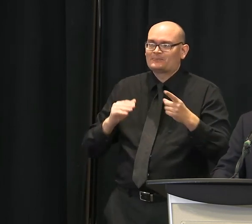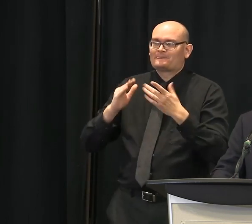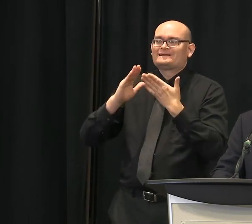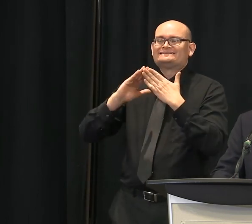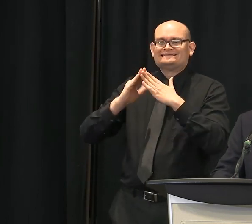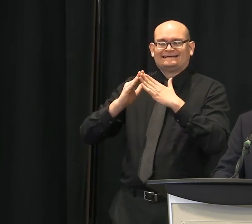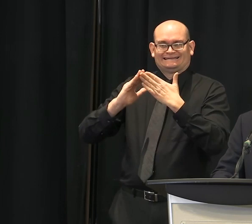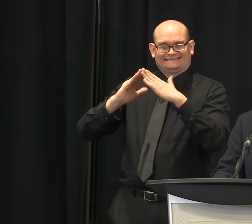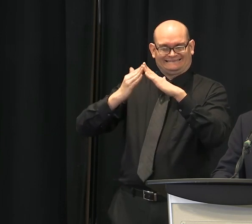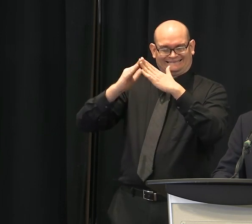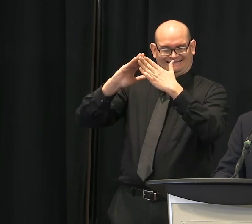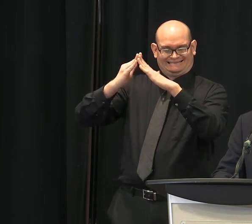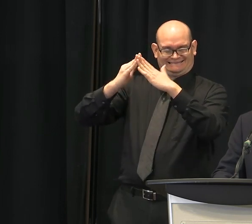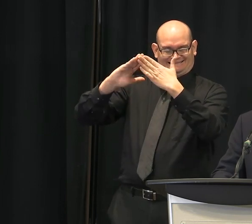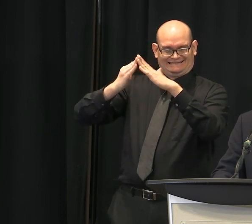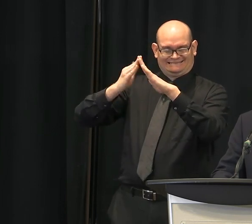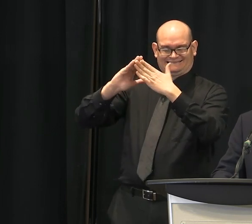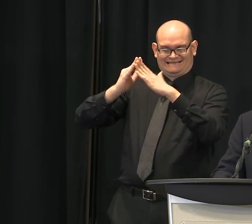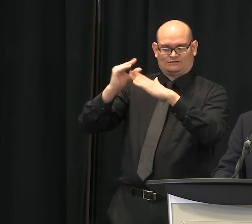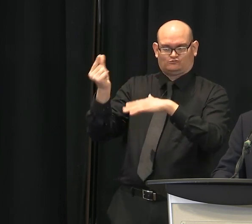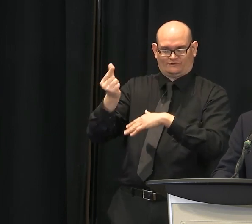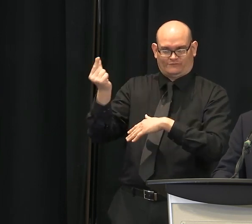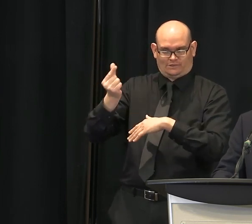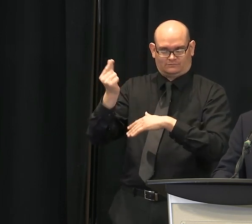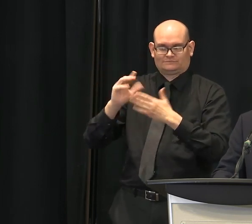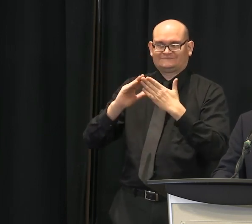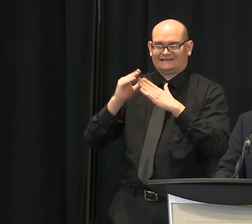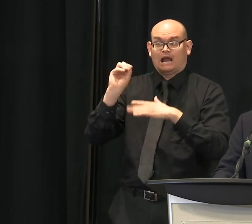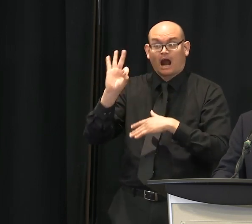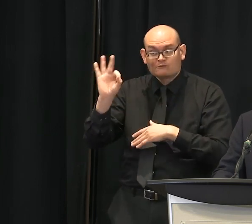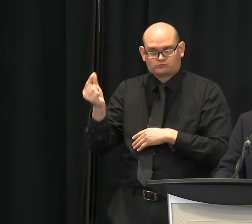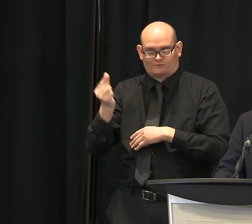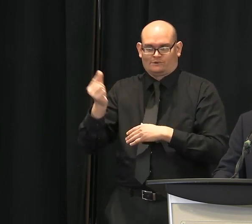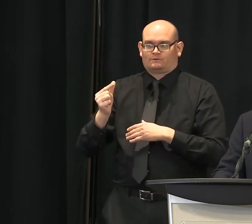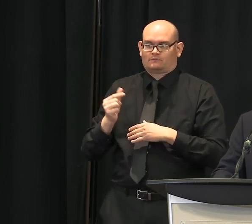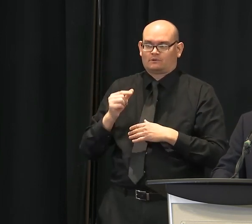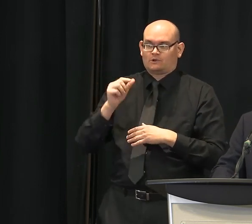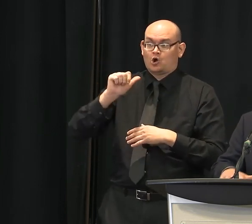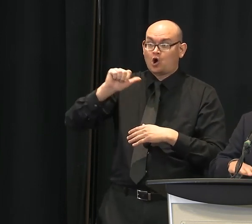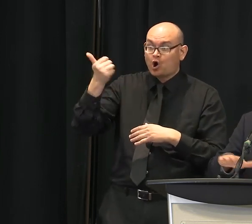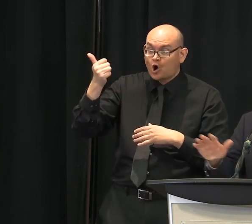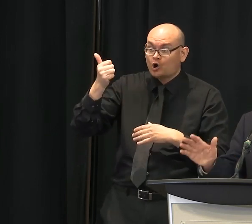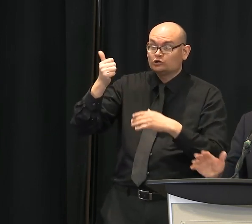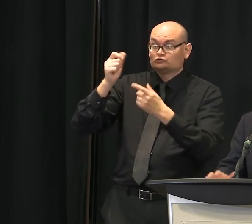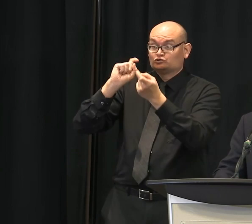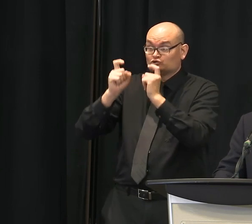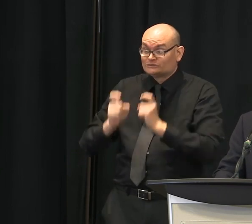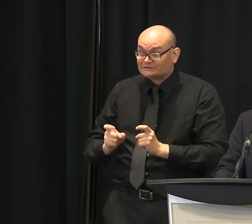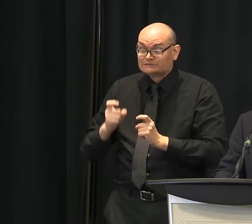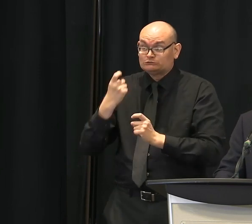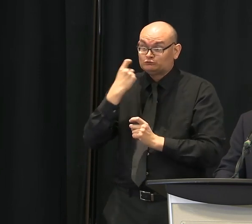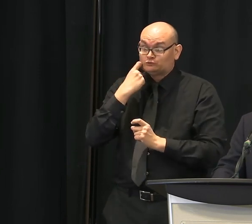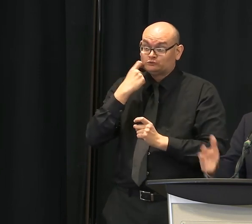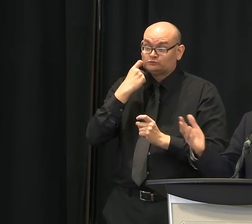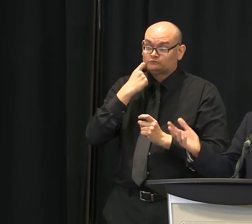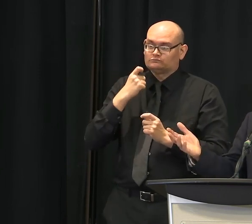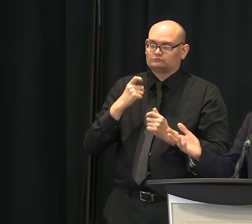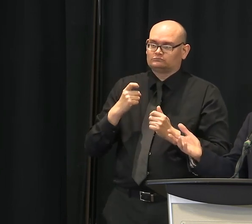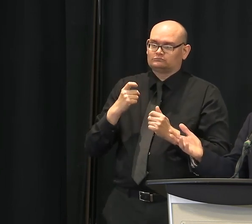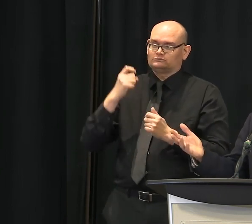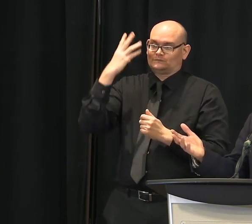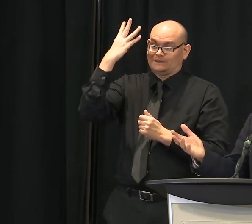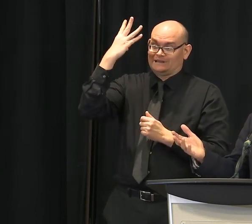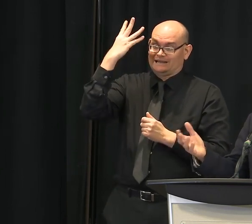plan to have that around a while. You know, another kind of changes that have been made, we're about outside dining, the pickup